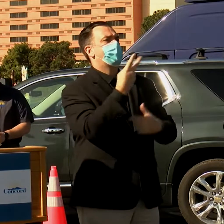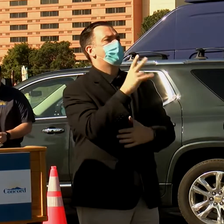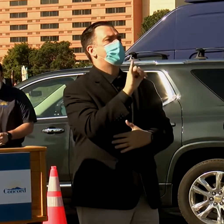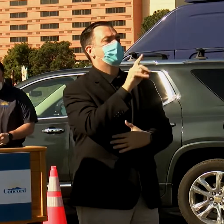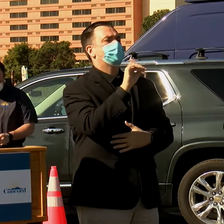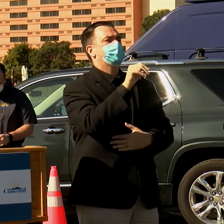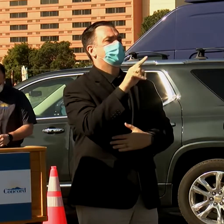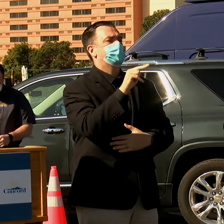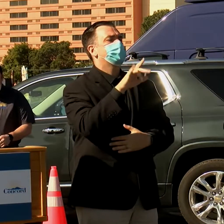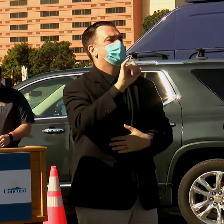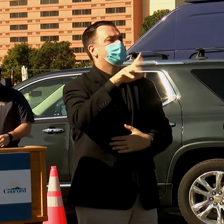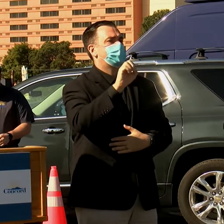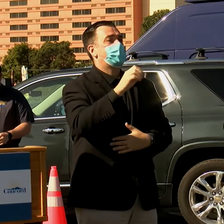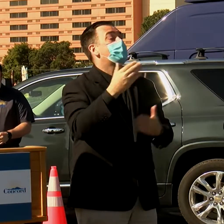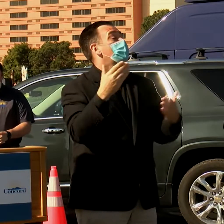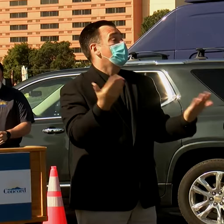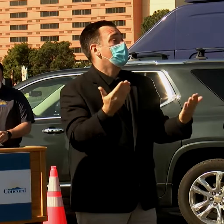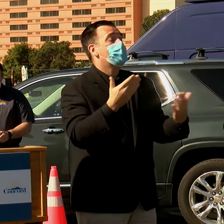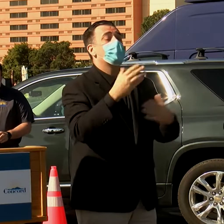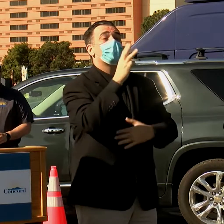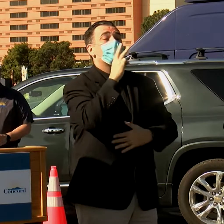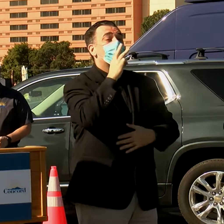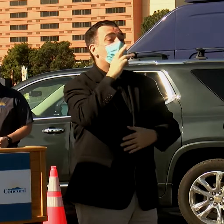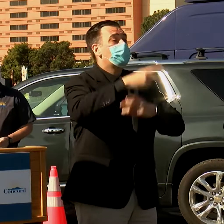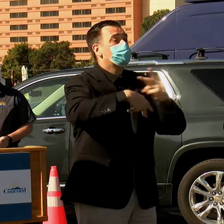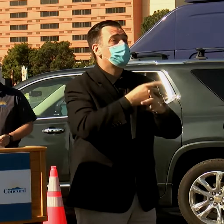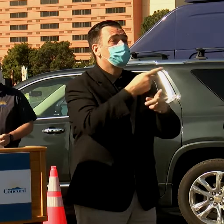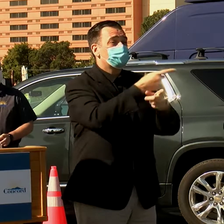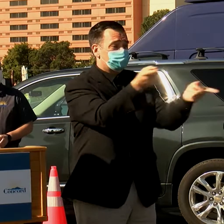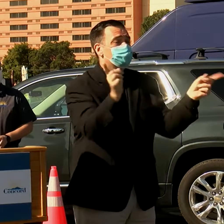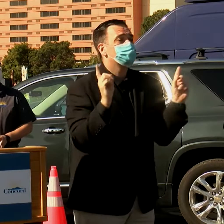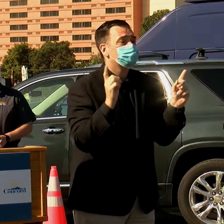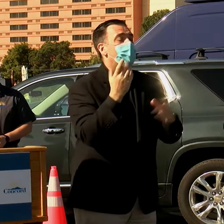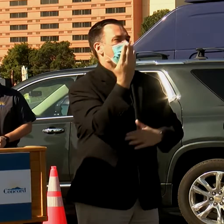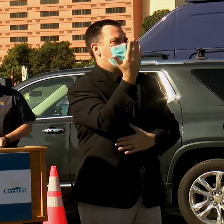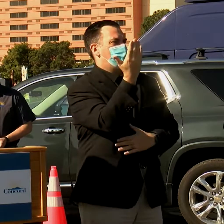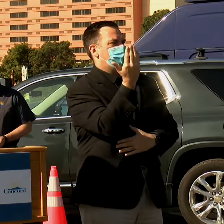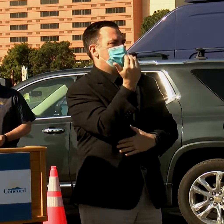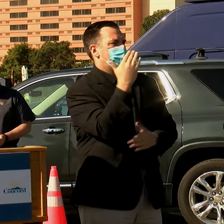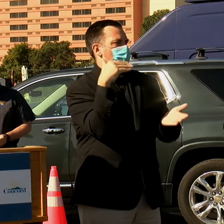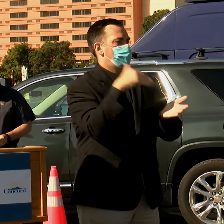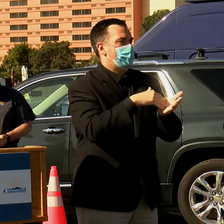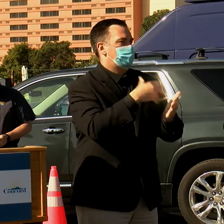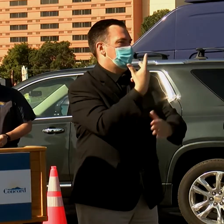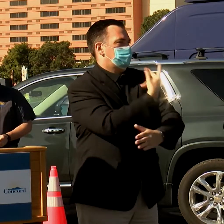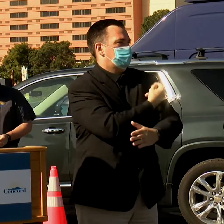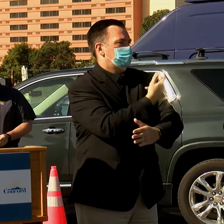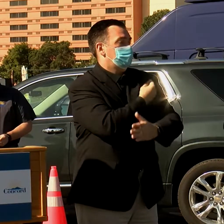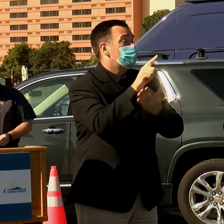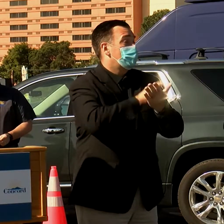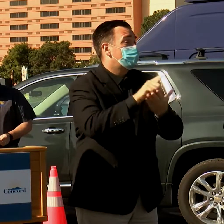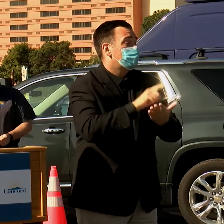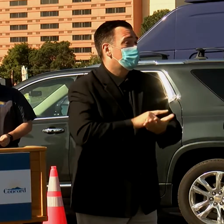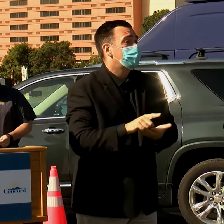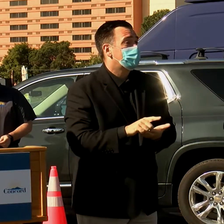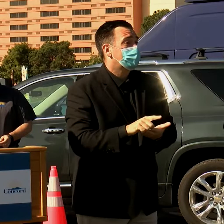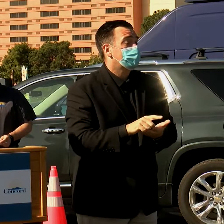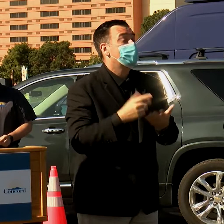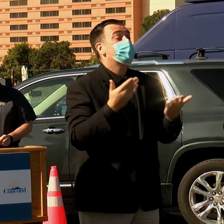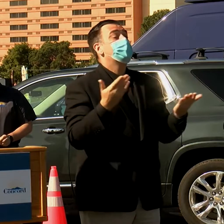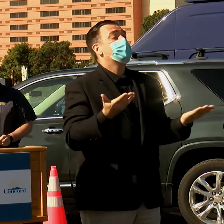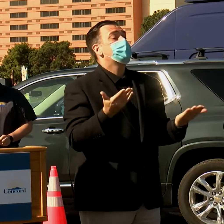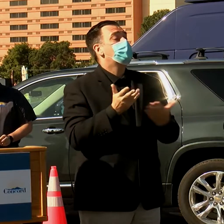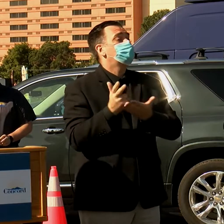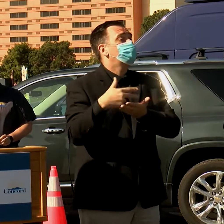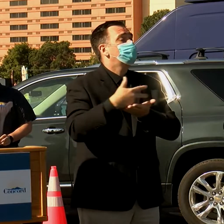at Hurricane Harbor, where we can give up to 15,000 doses a week. This is a drive-thru site,